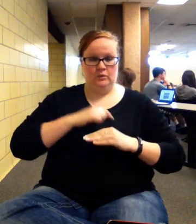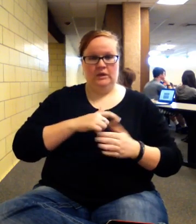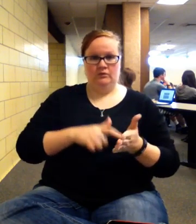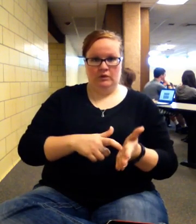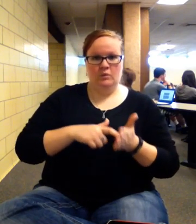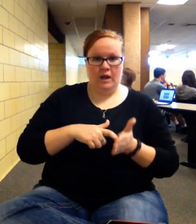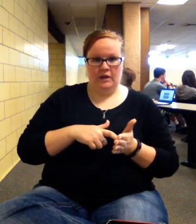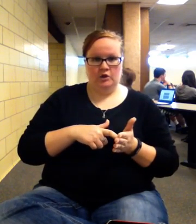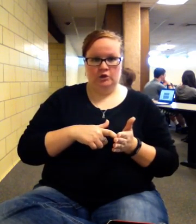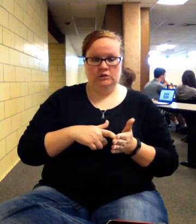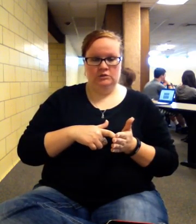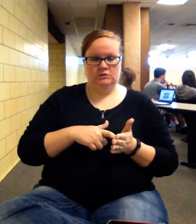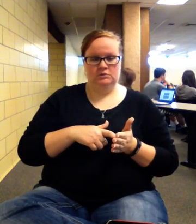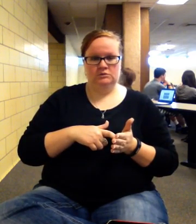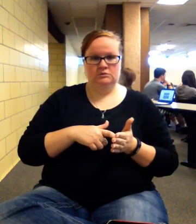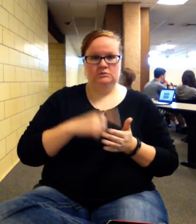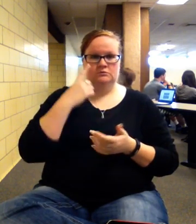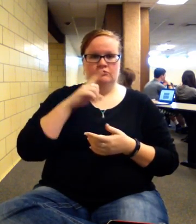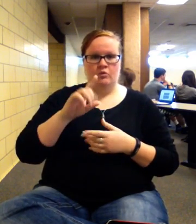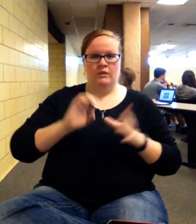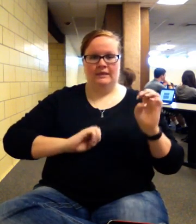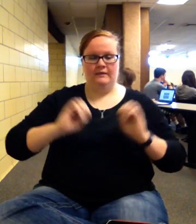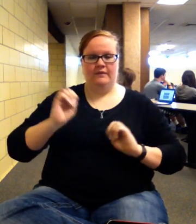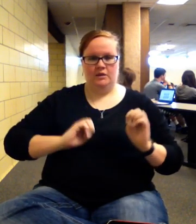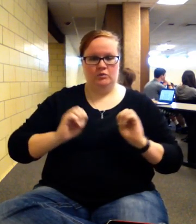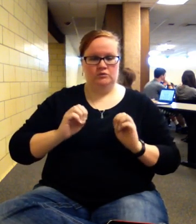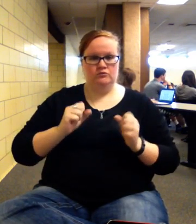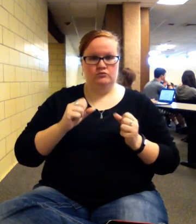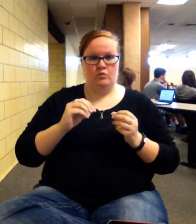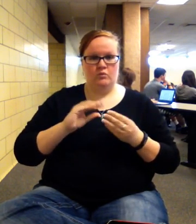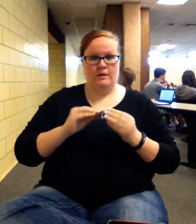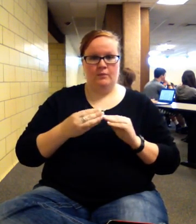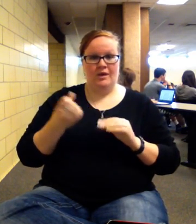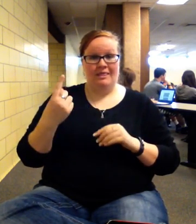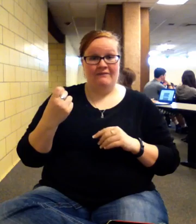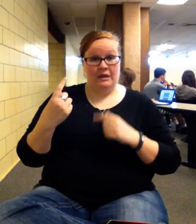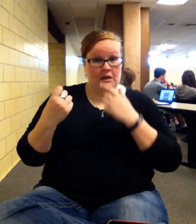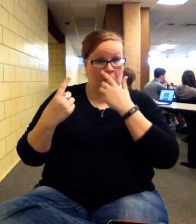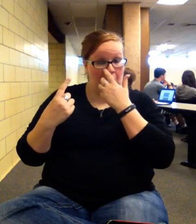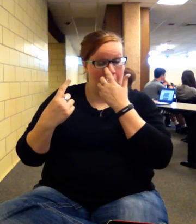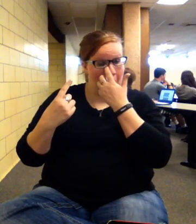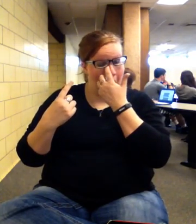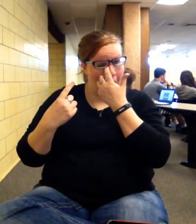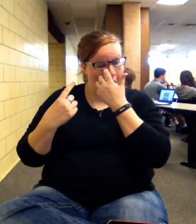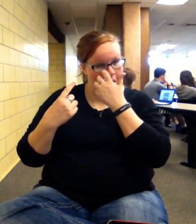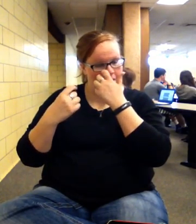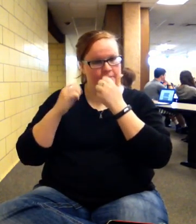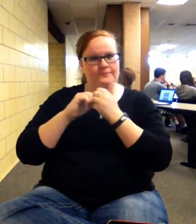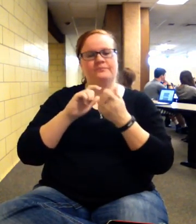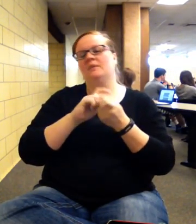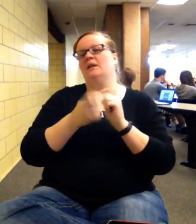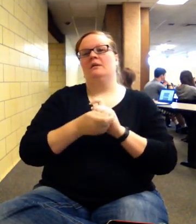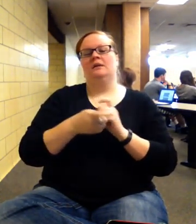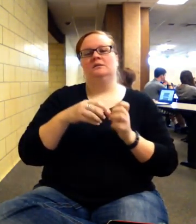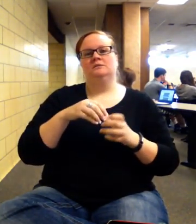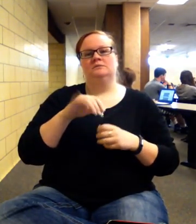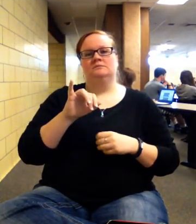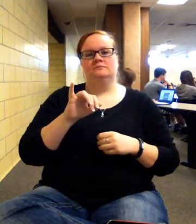for the evaluation. So in number 11, with modified internal rate of return, they tell you that your cost of capital is